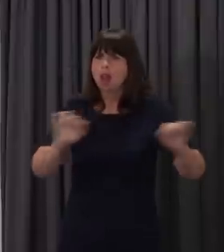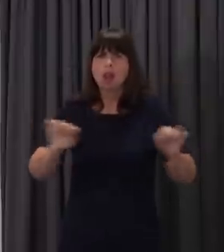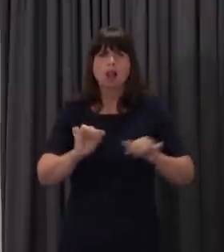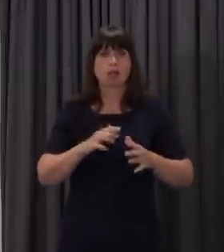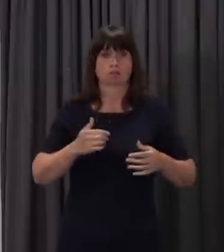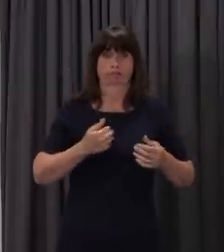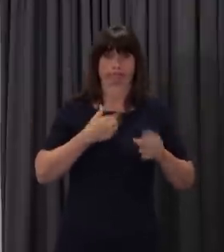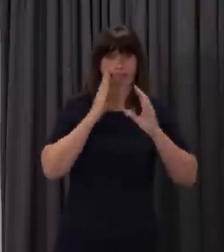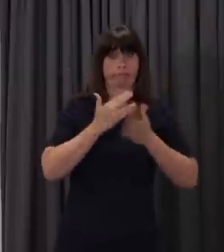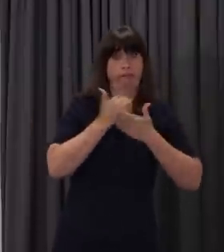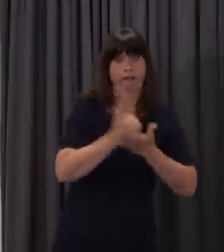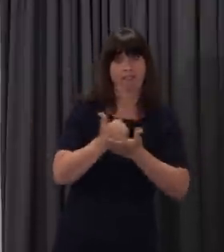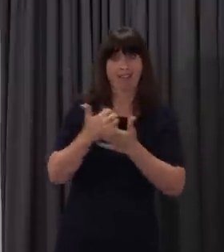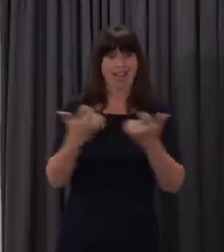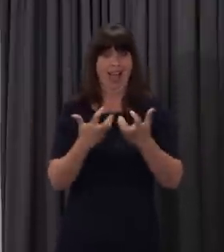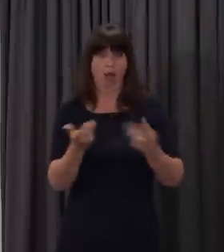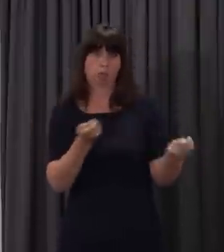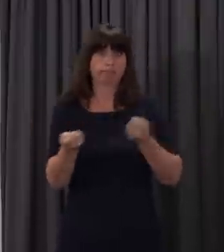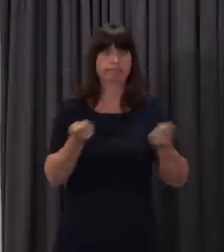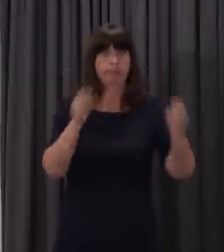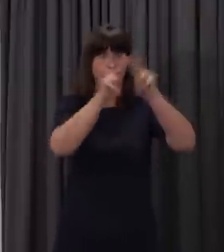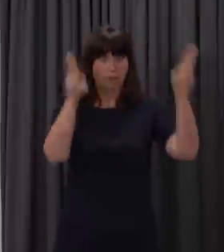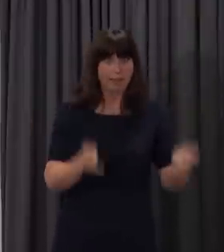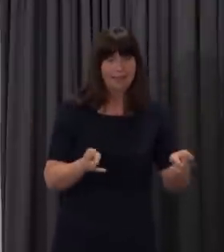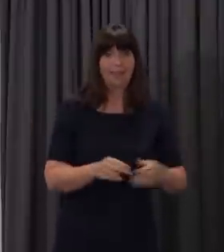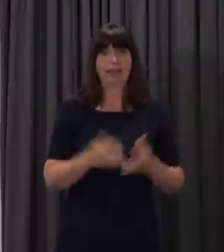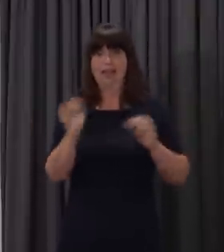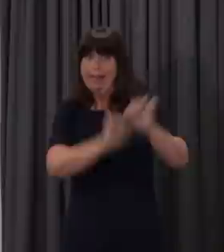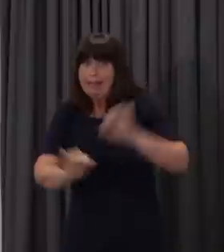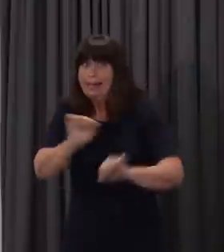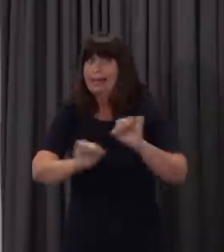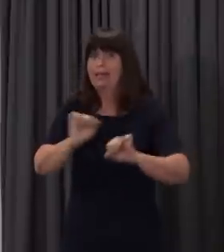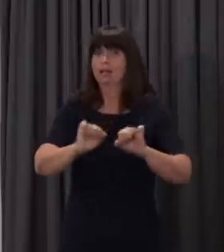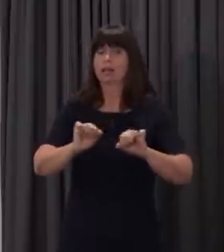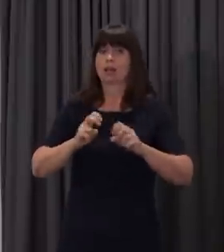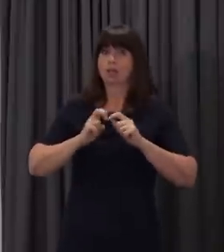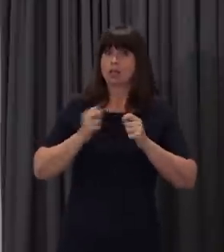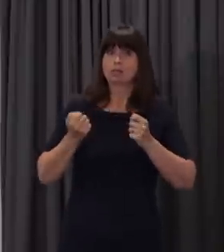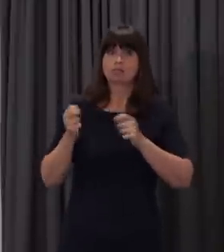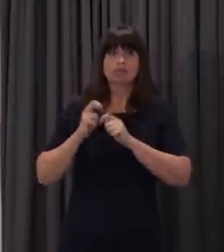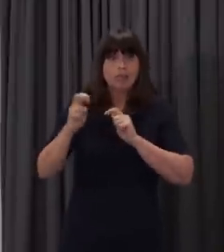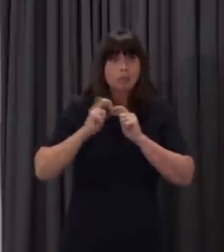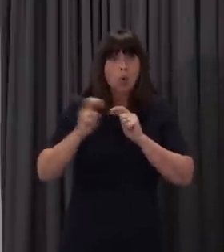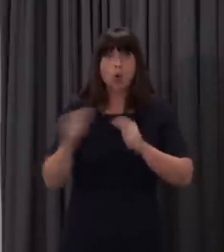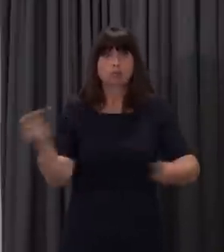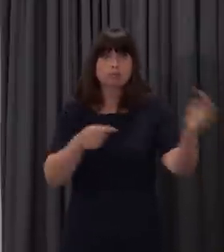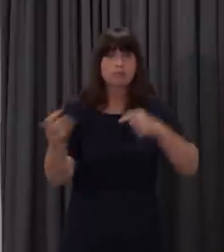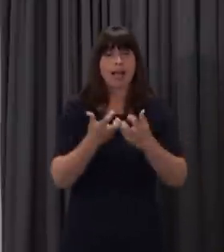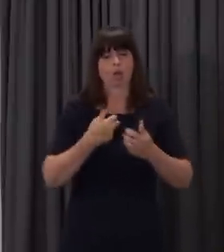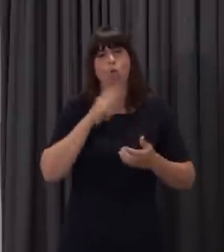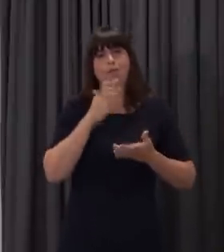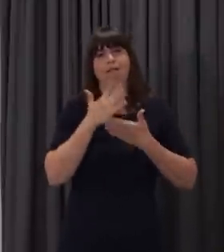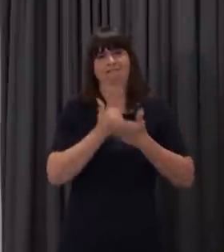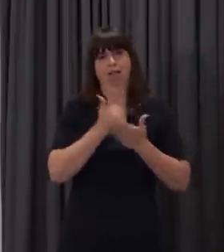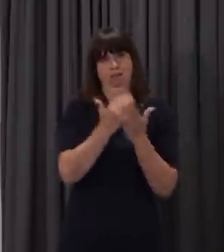managing their facilities, including buildings, resources, cleaning and transport. Turning